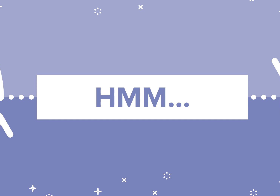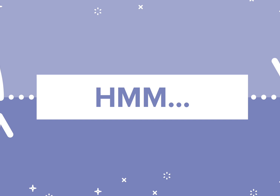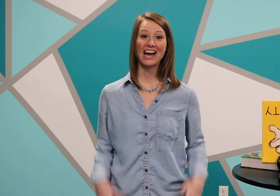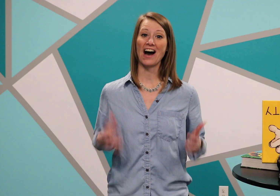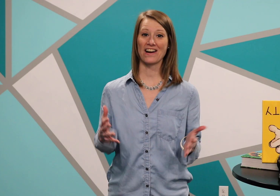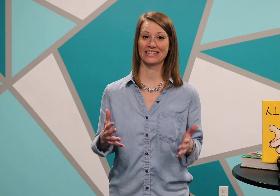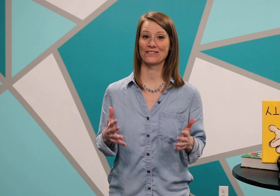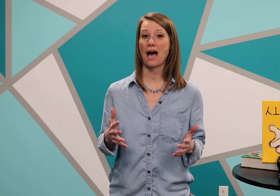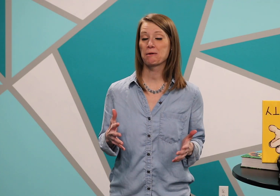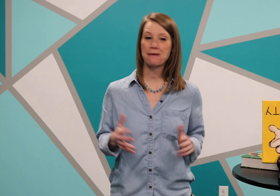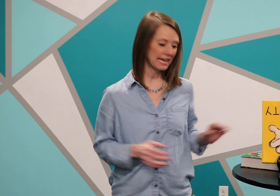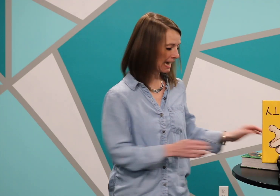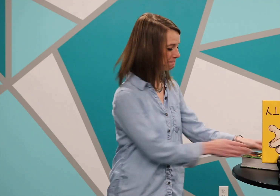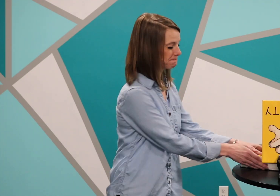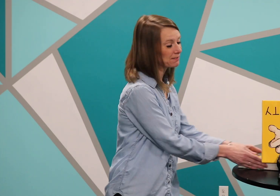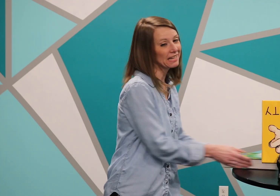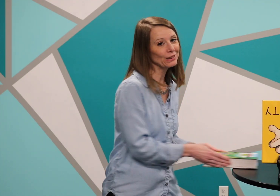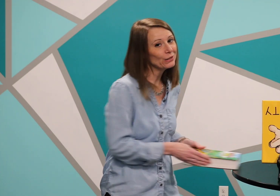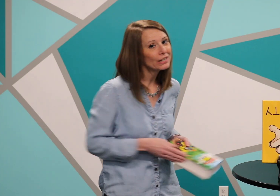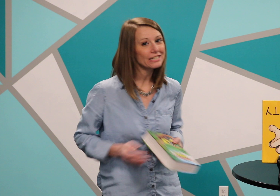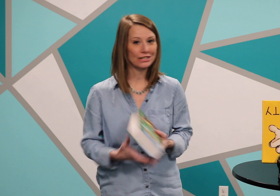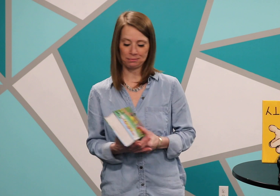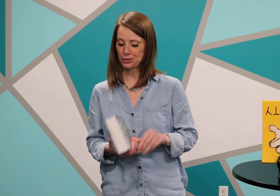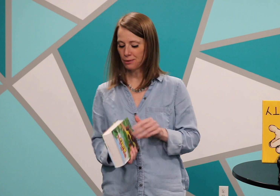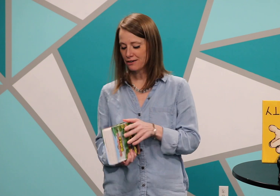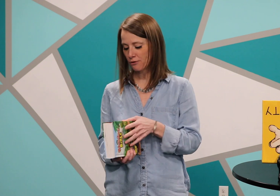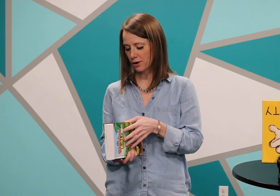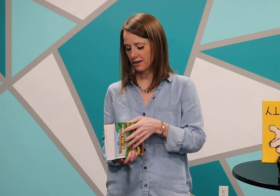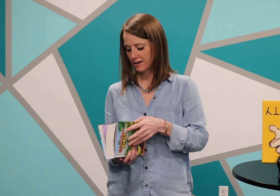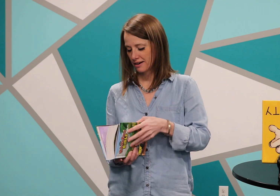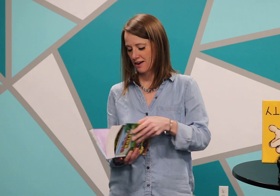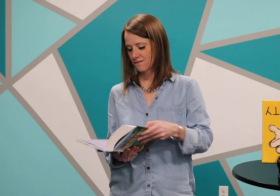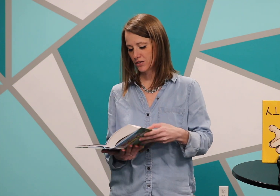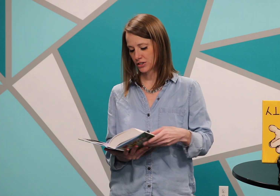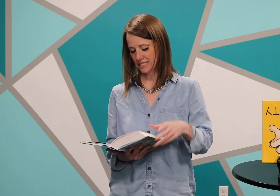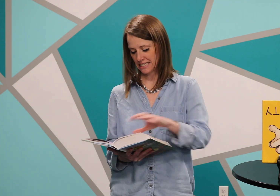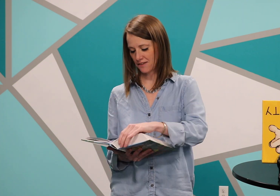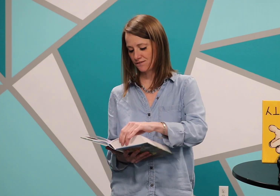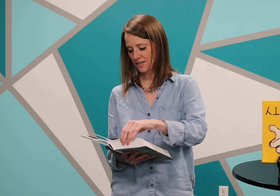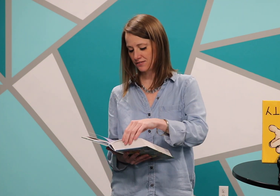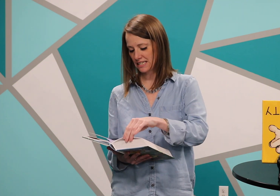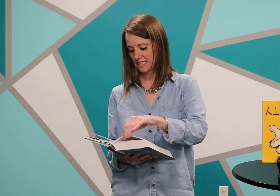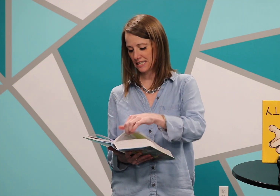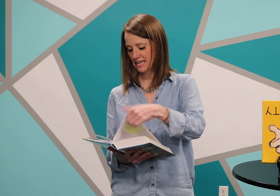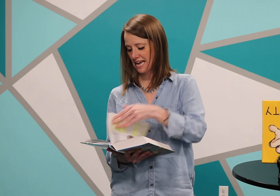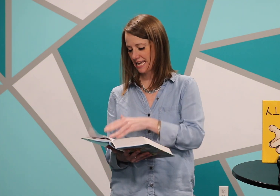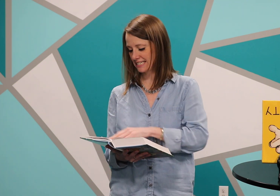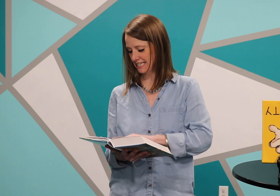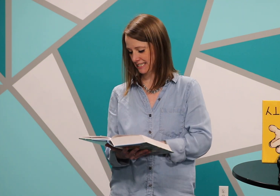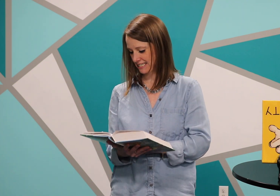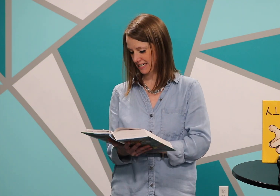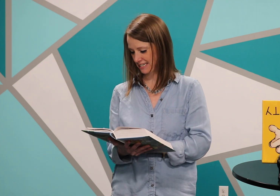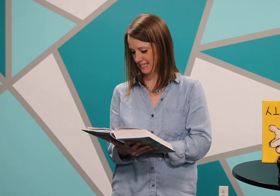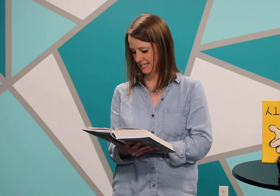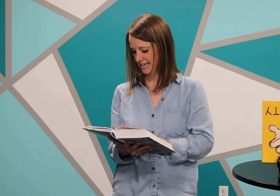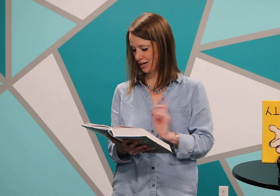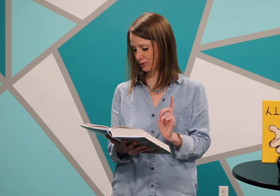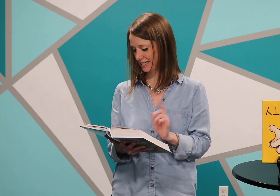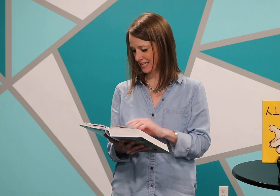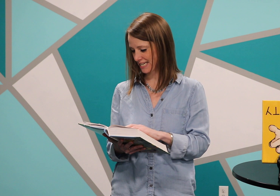All right, so now we're picking up in Luke chapter 24, verses 15 and 16. Here's what it says.